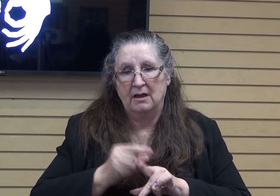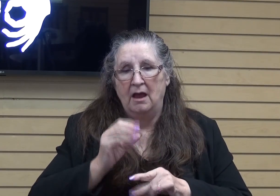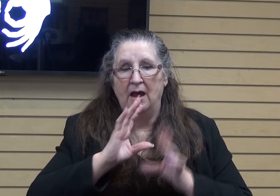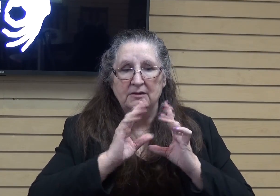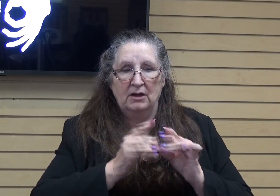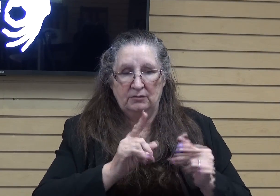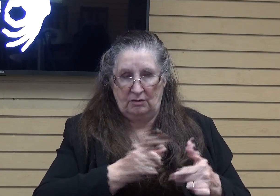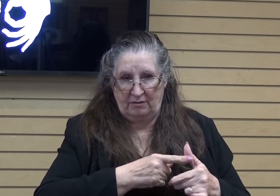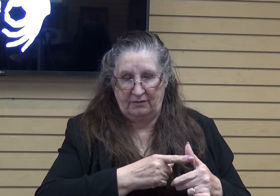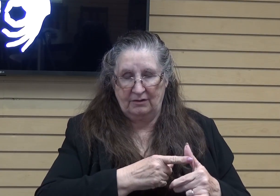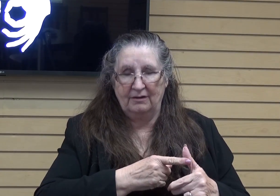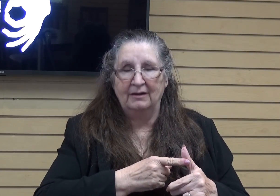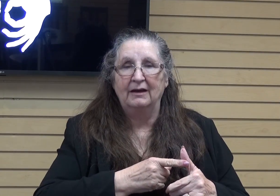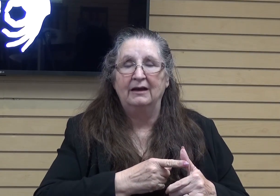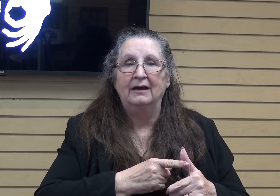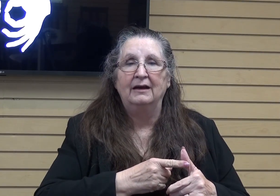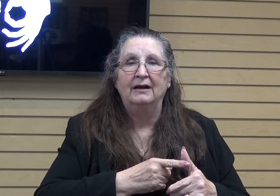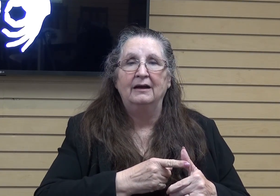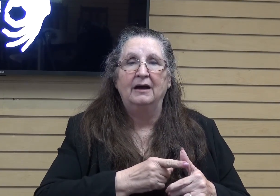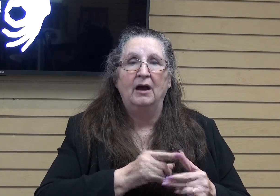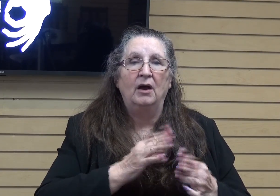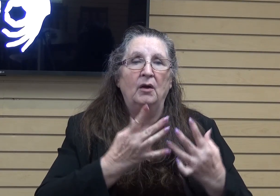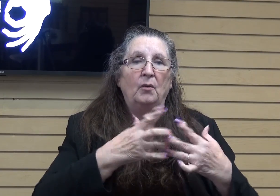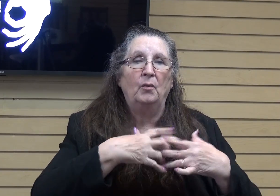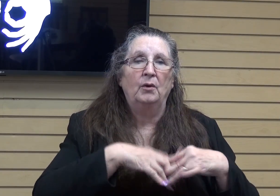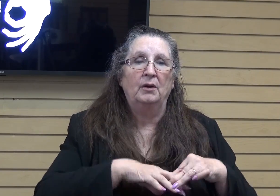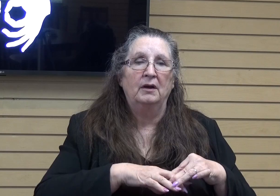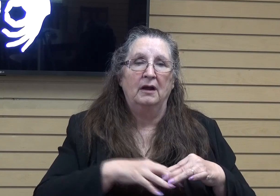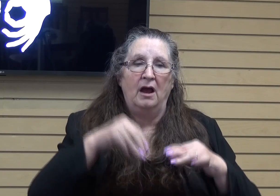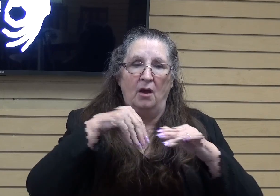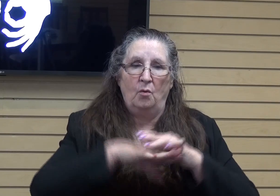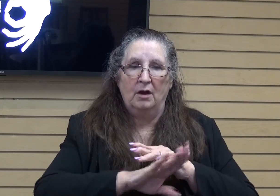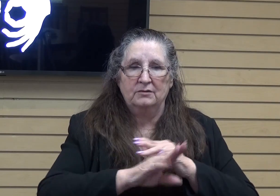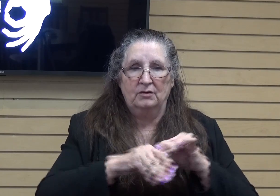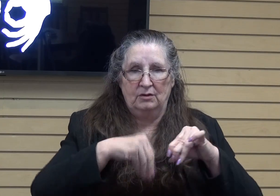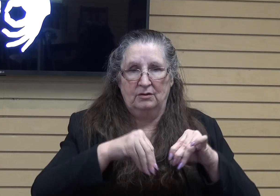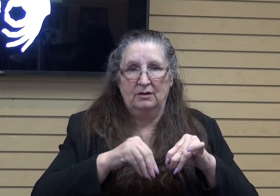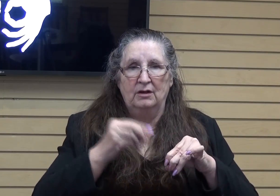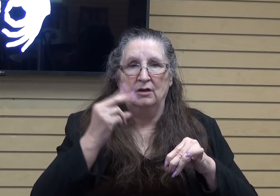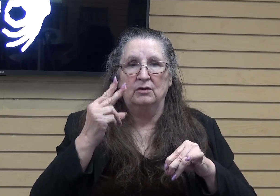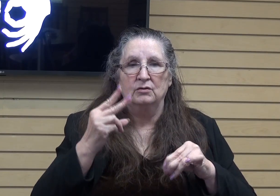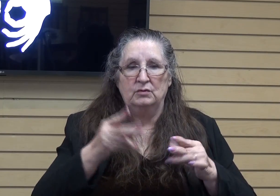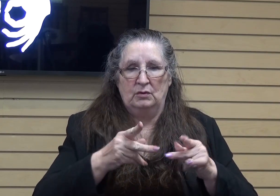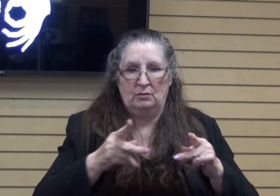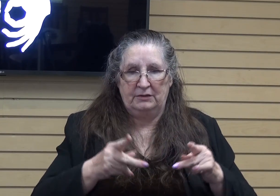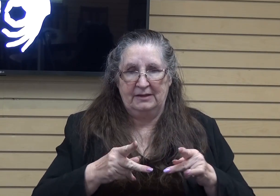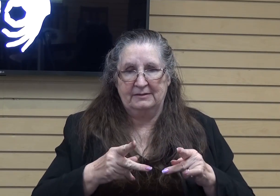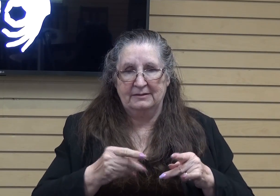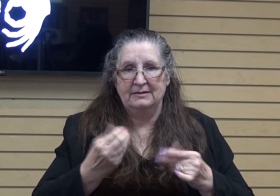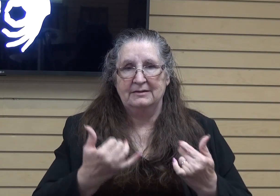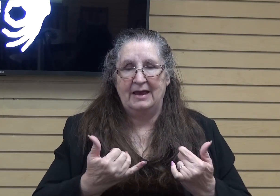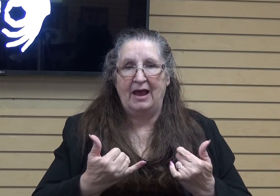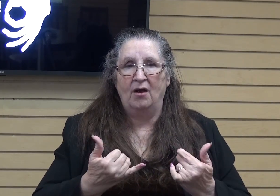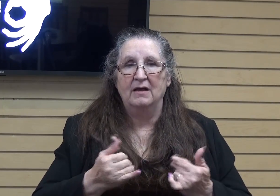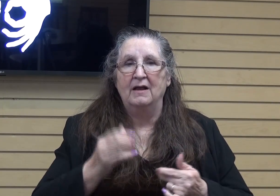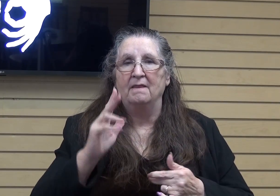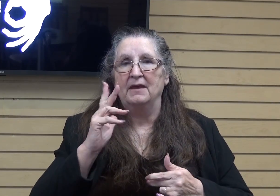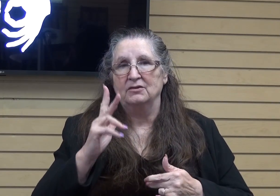and it just, it worked out when I walked into her shop. There was only two stations, and now there are three, and God just has worked.